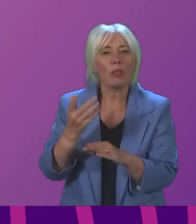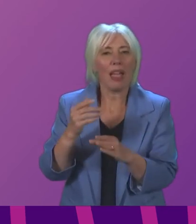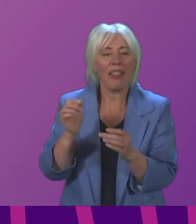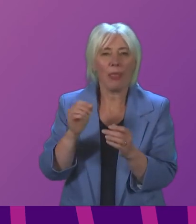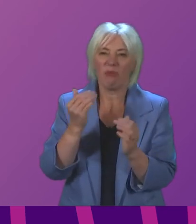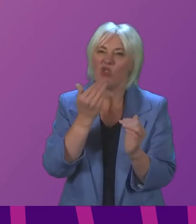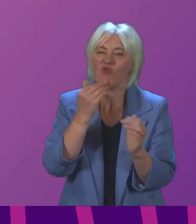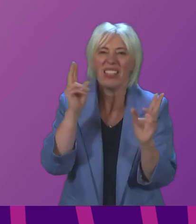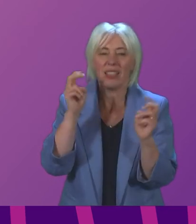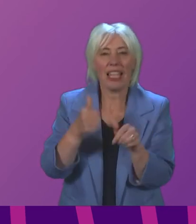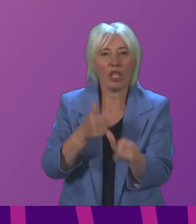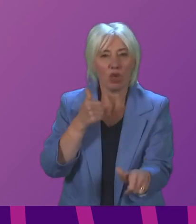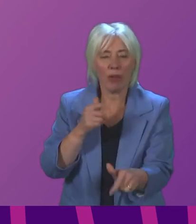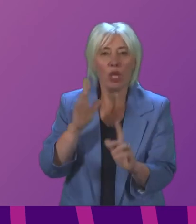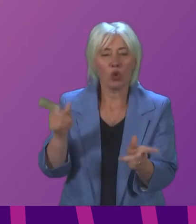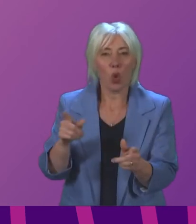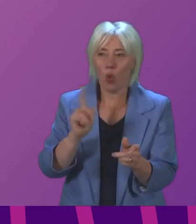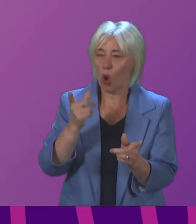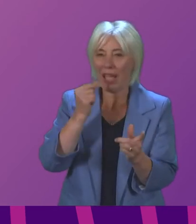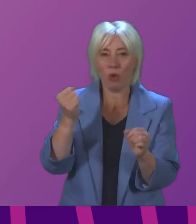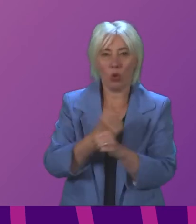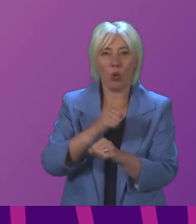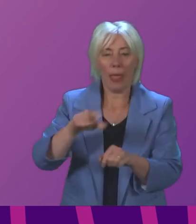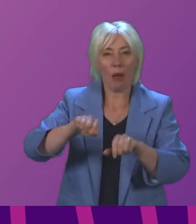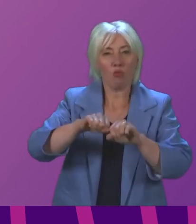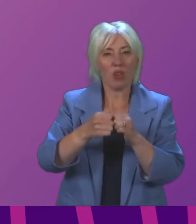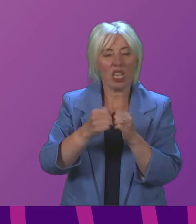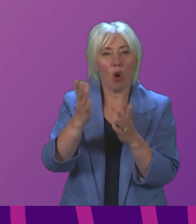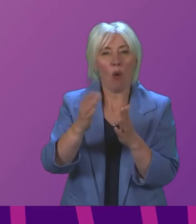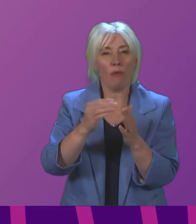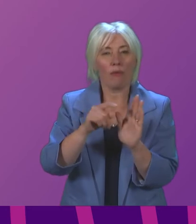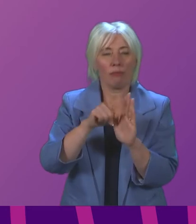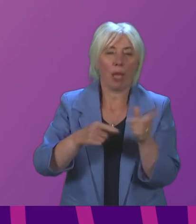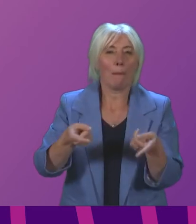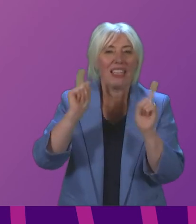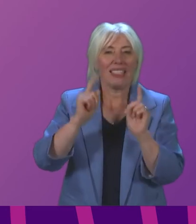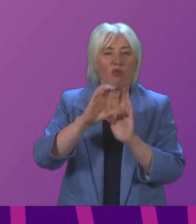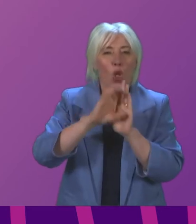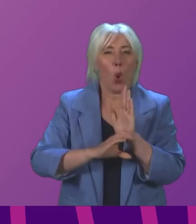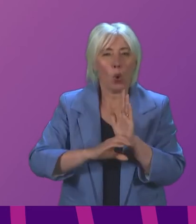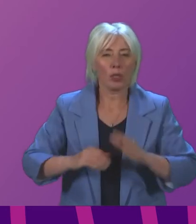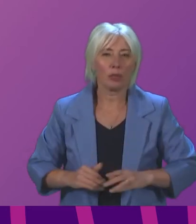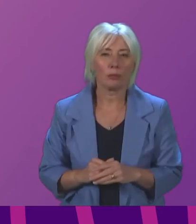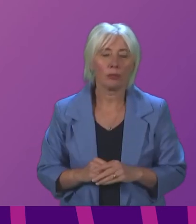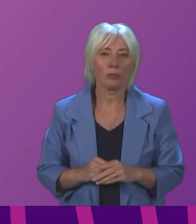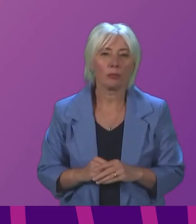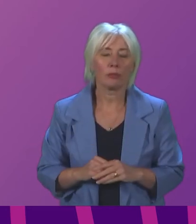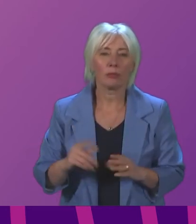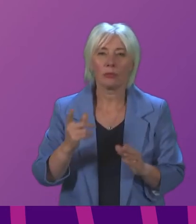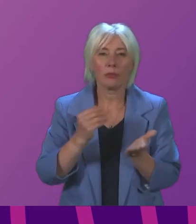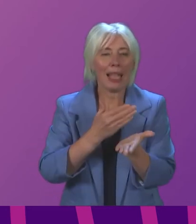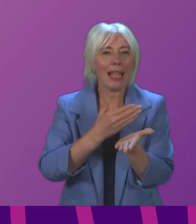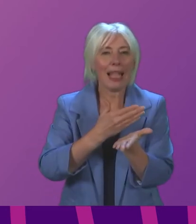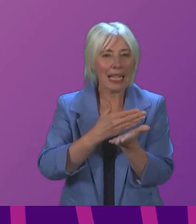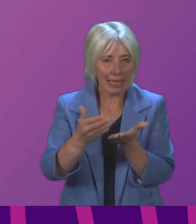officer what action you and the parliament can take given this breach of the ministerial code thank you for clarity